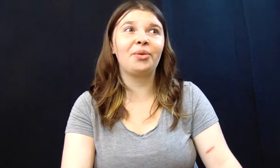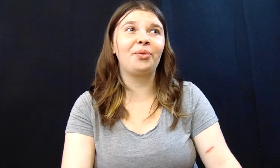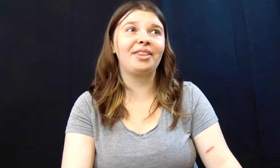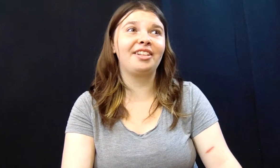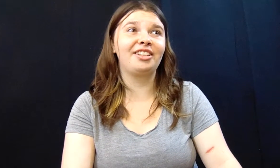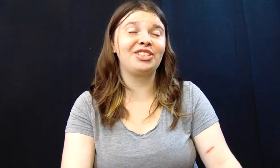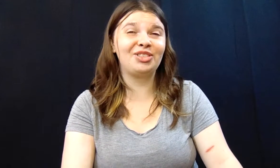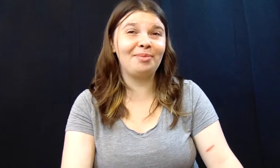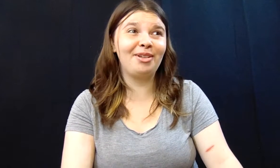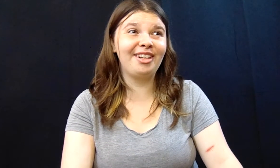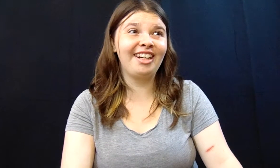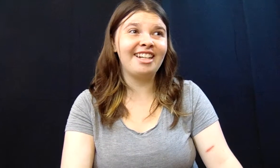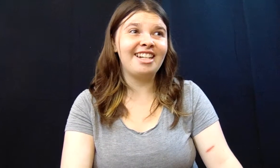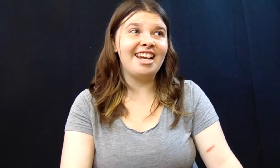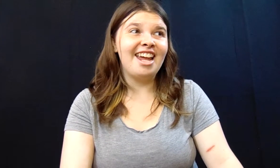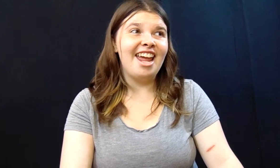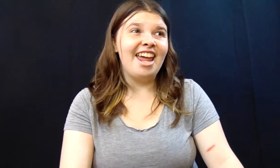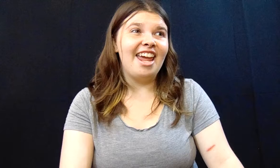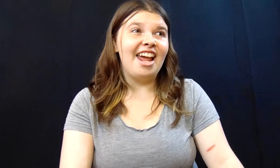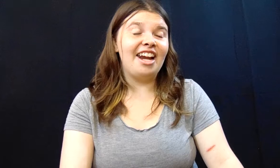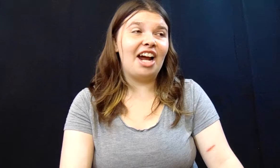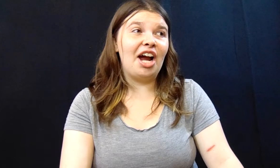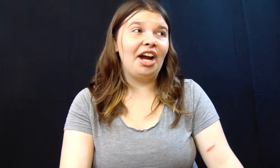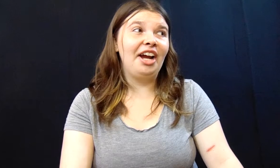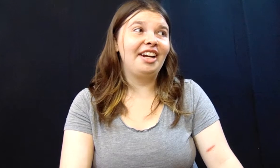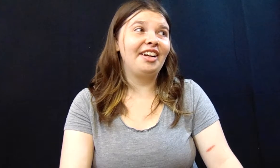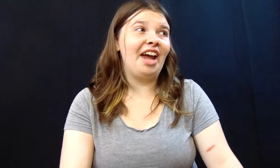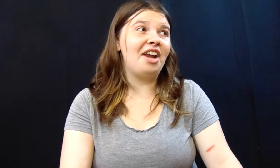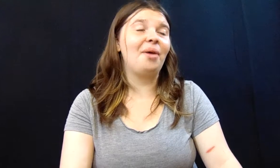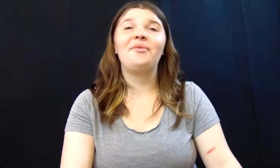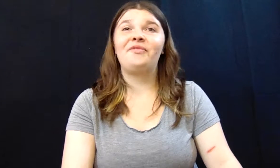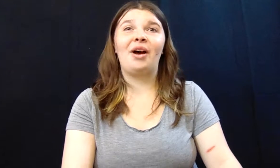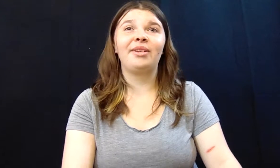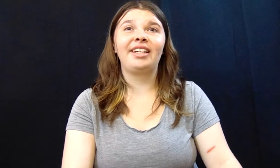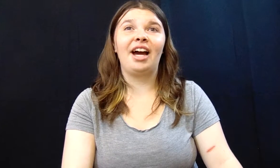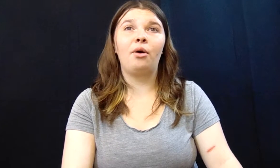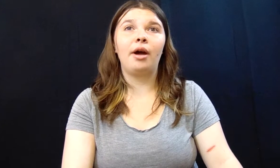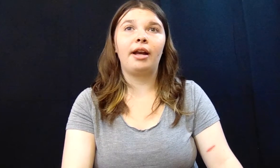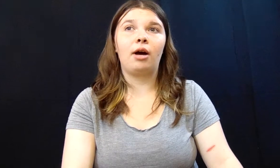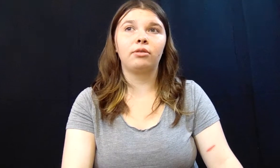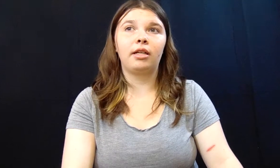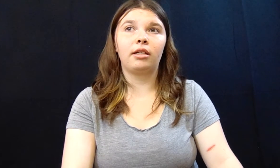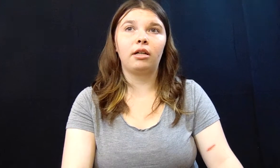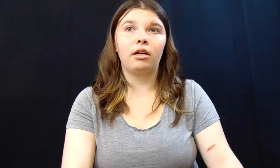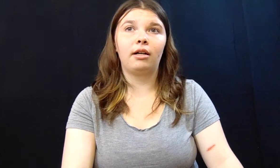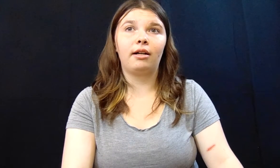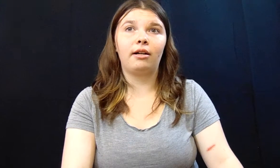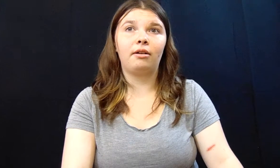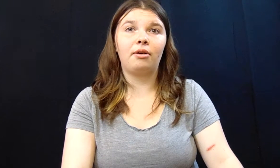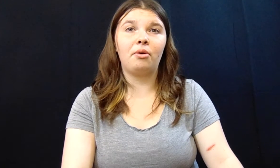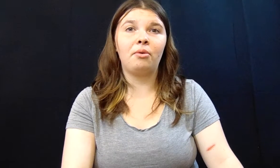with a stripper and I end up founding out and I was like oh